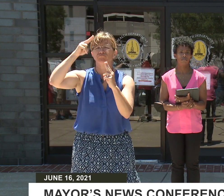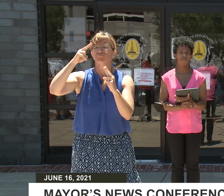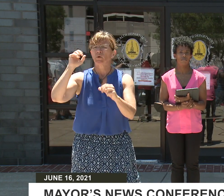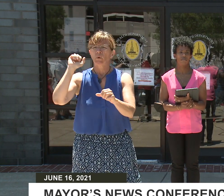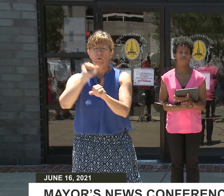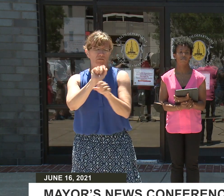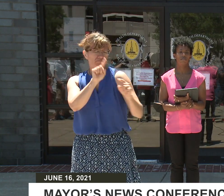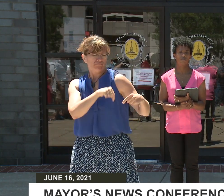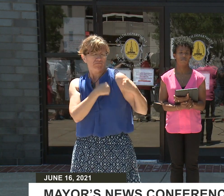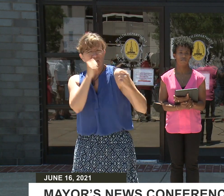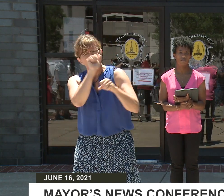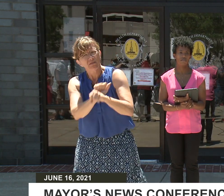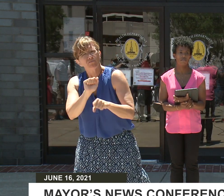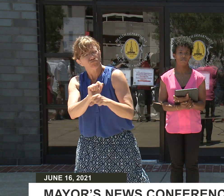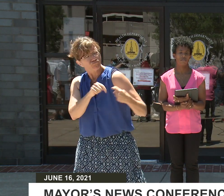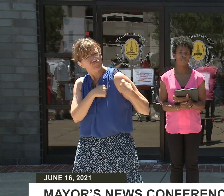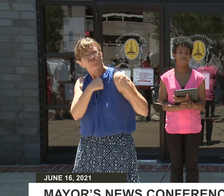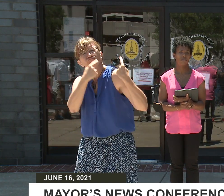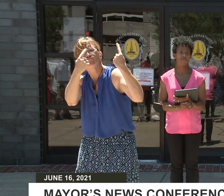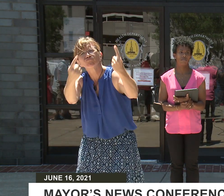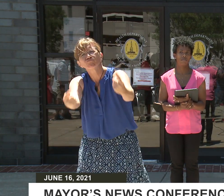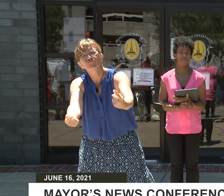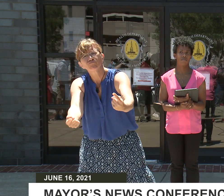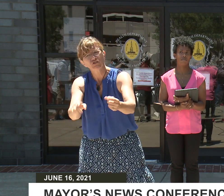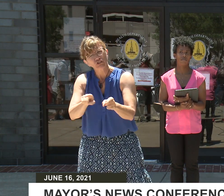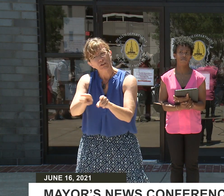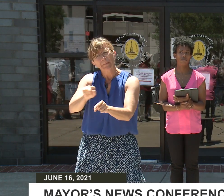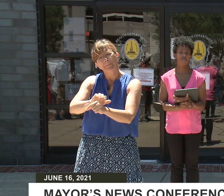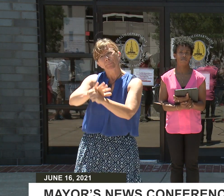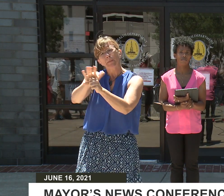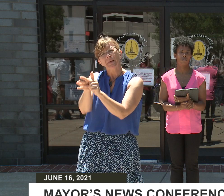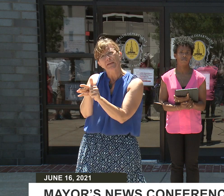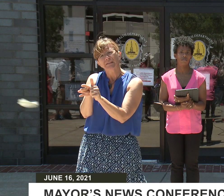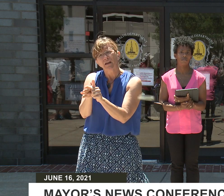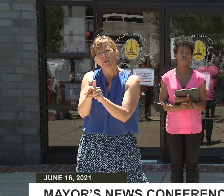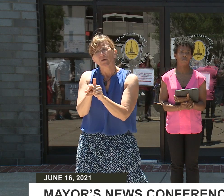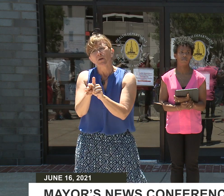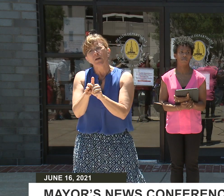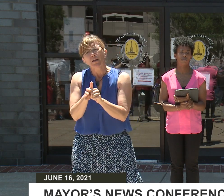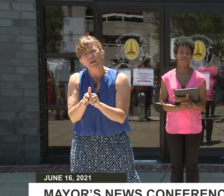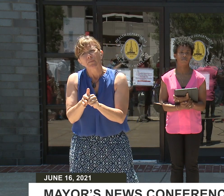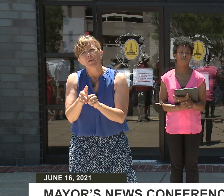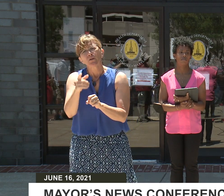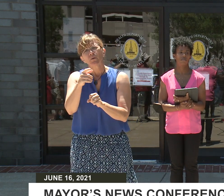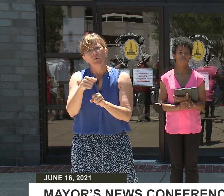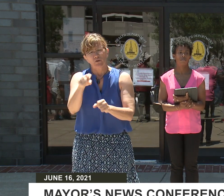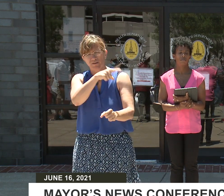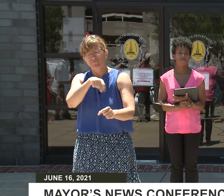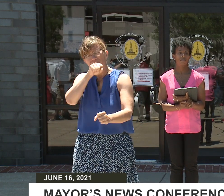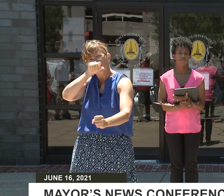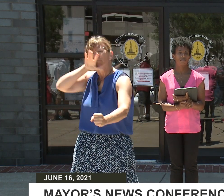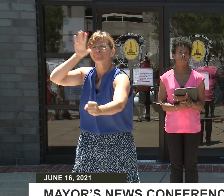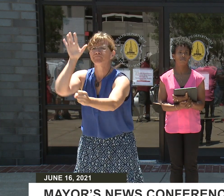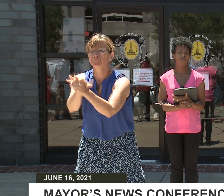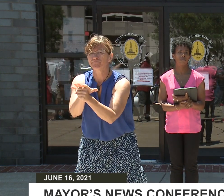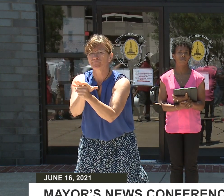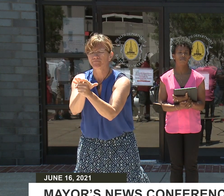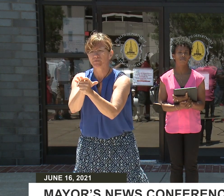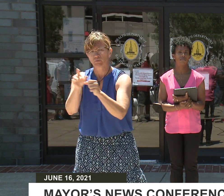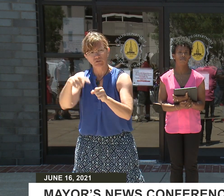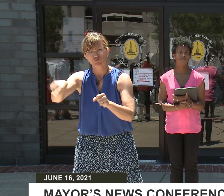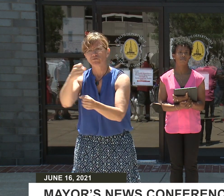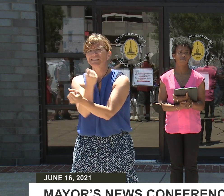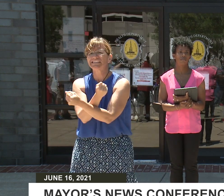-19 pandemic. Their diligence, expert guidance, and commitment to Baltimore has saved countless lives across the city.